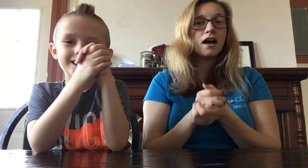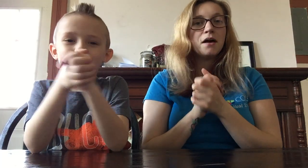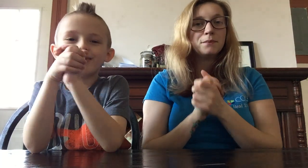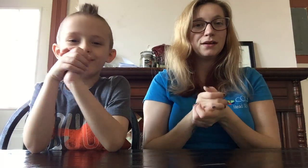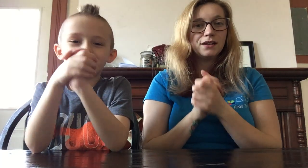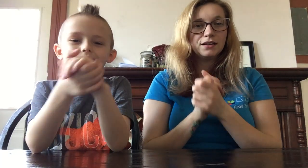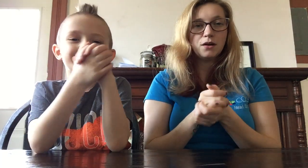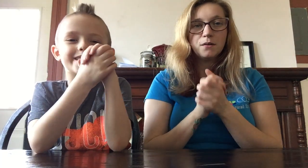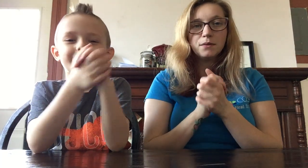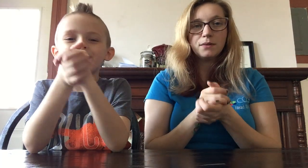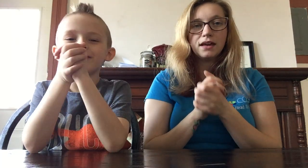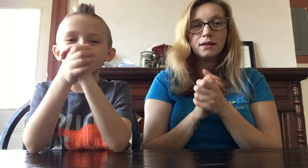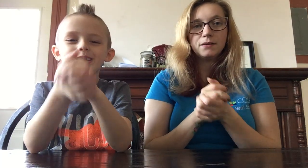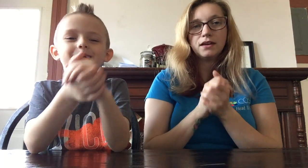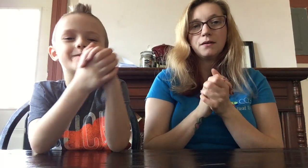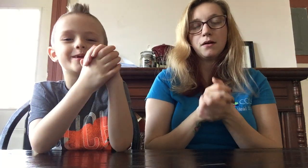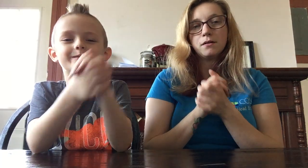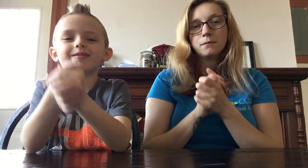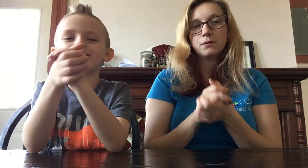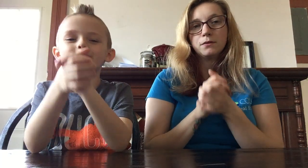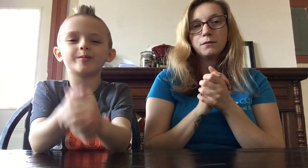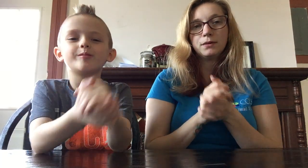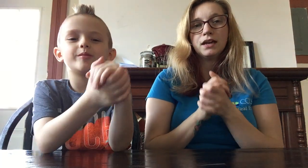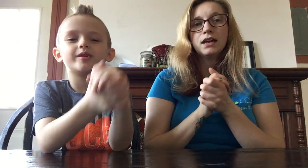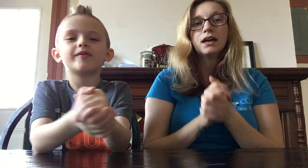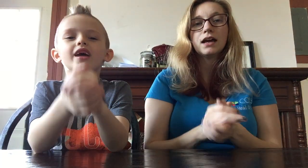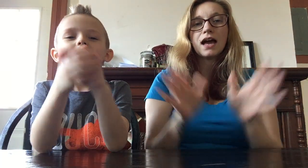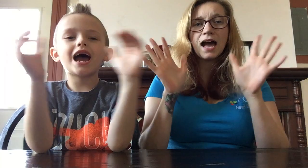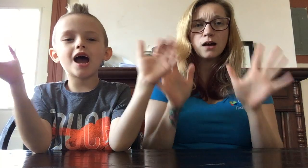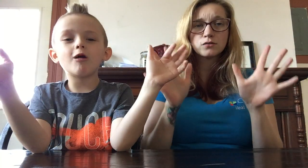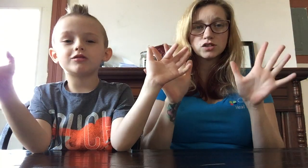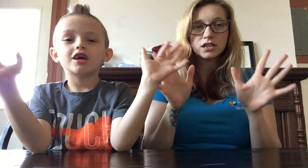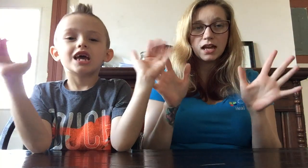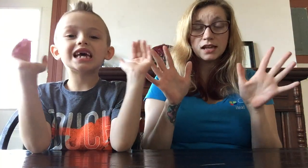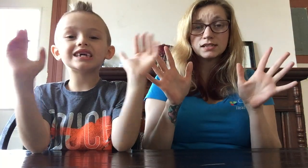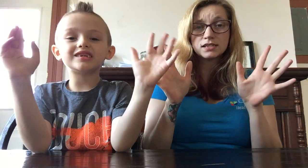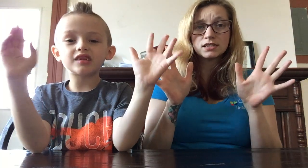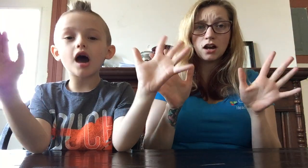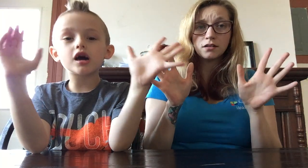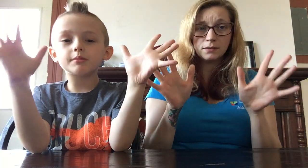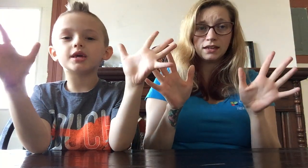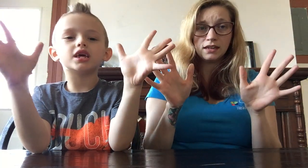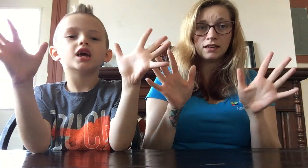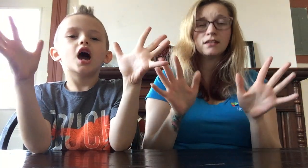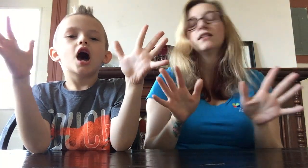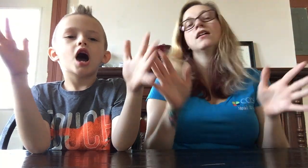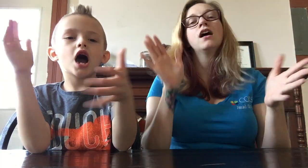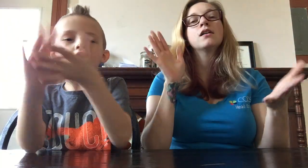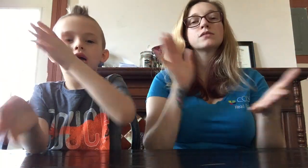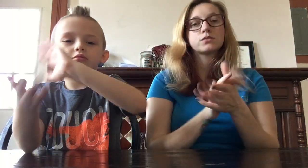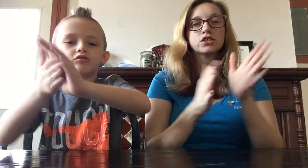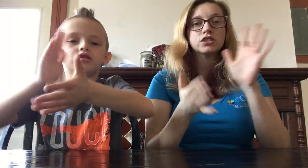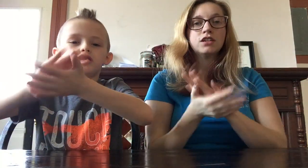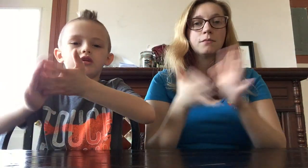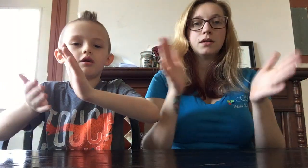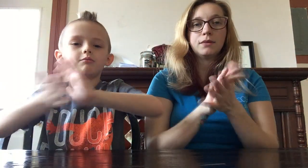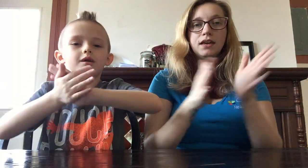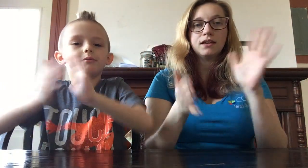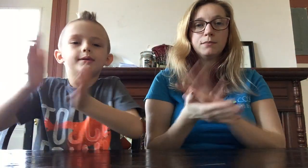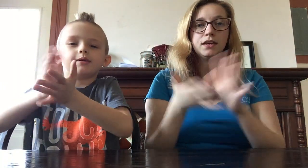I'm bringing home a baby bumblebee. Ouch, it stung me! I'm squishing up my baby